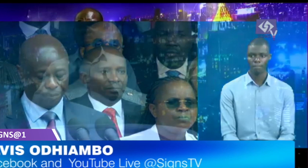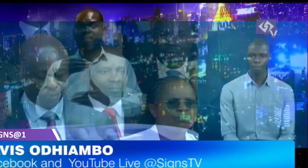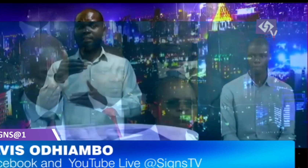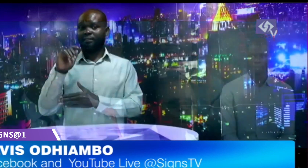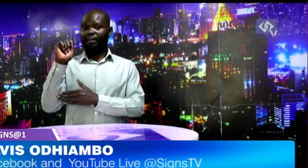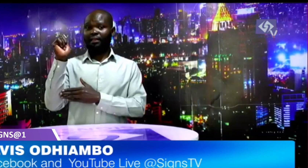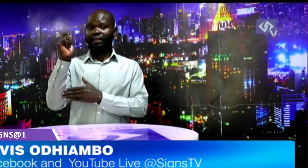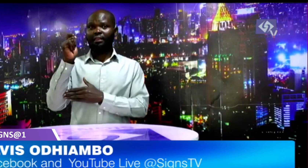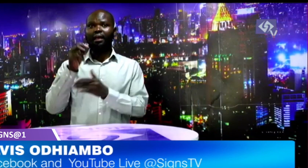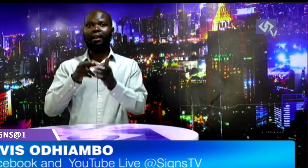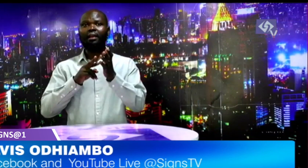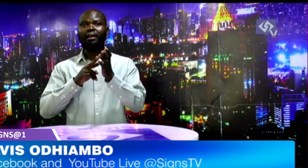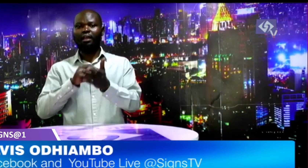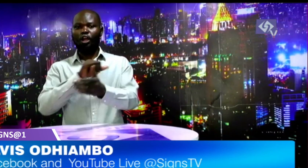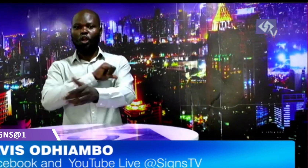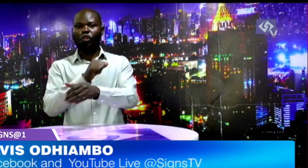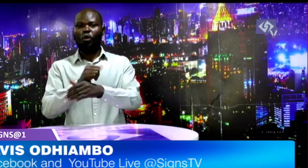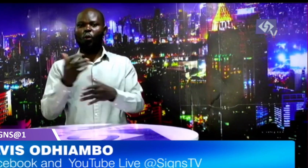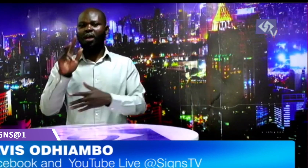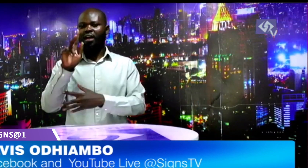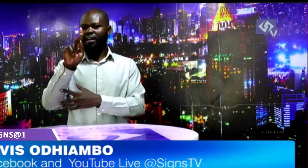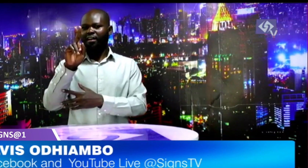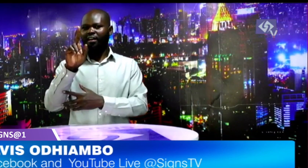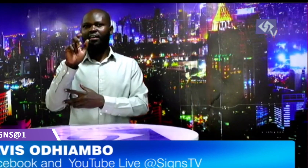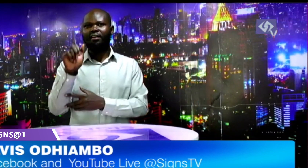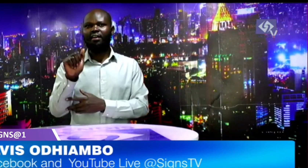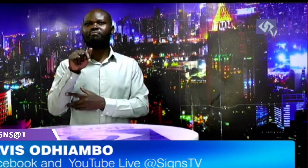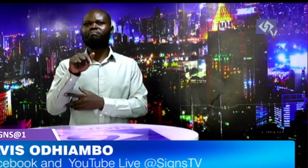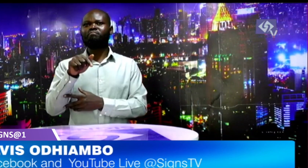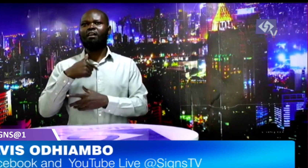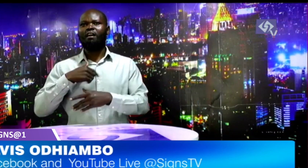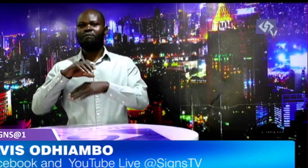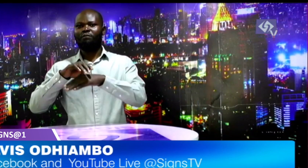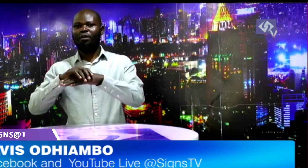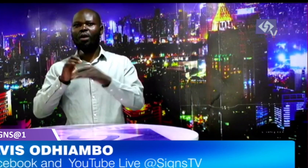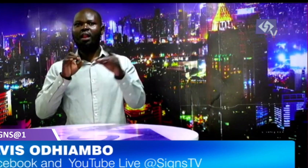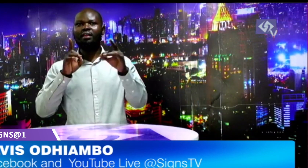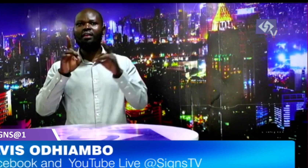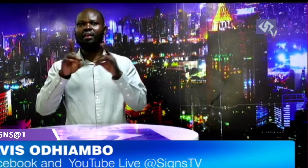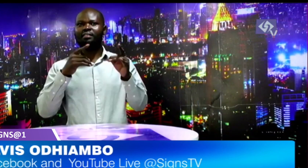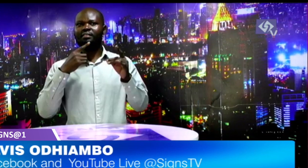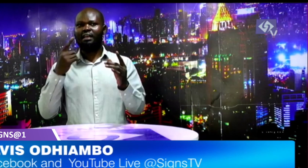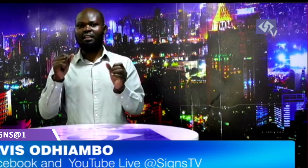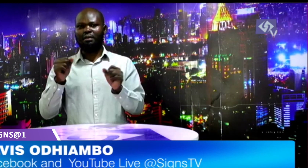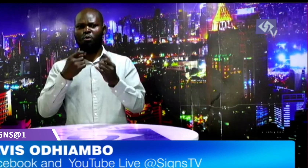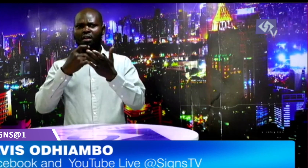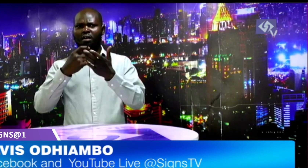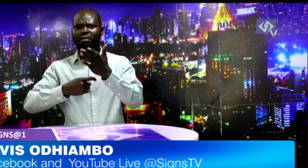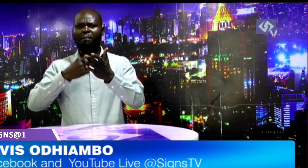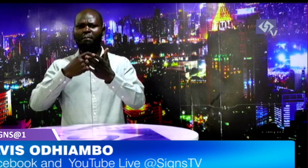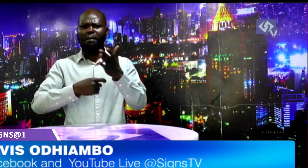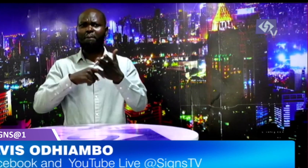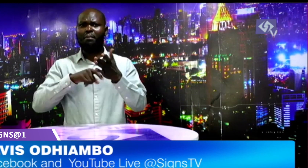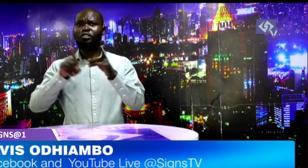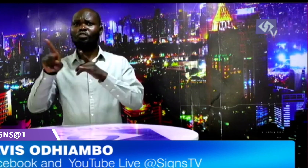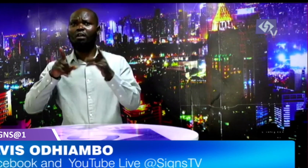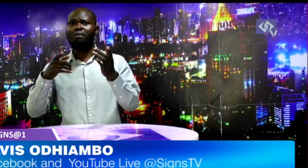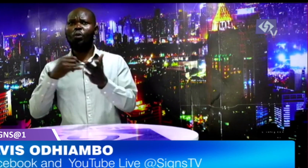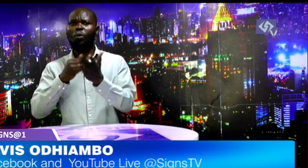And away from that news, the Kenya Revenue Authority, KRA, is set to